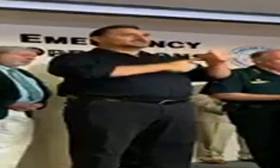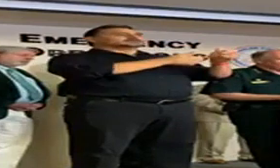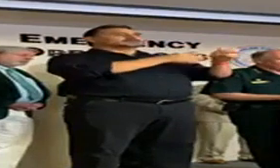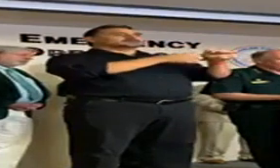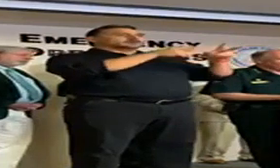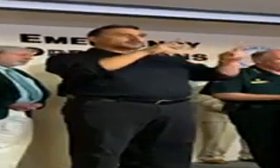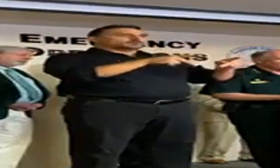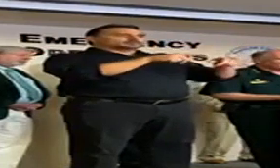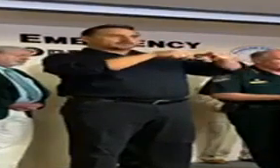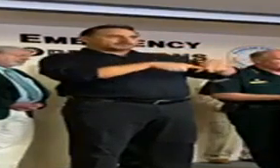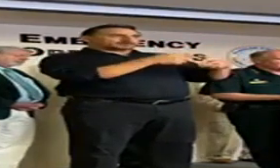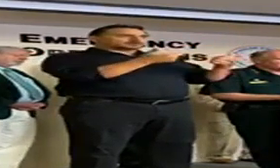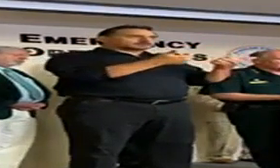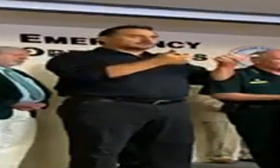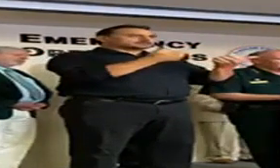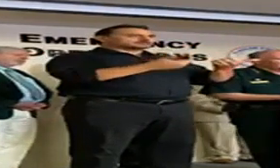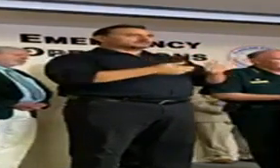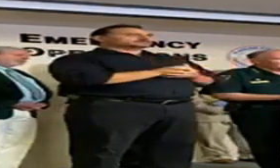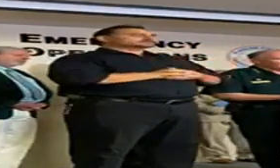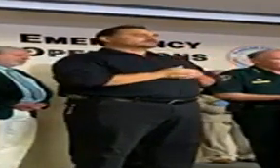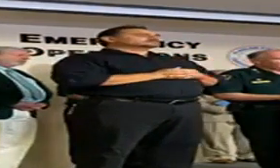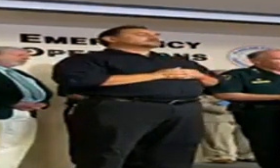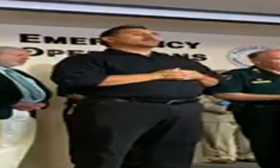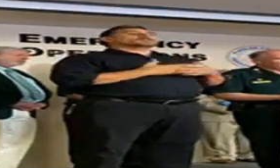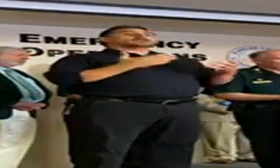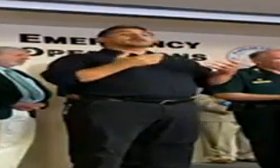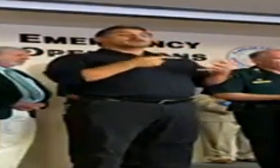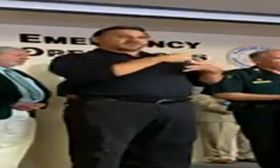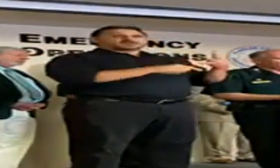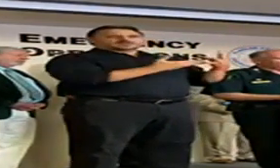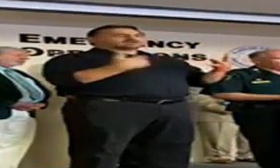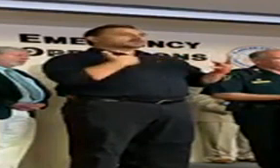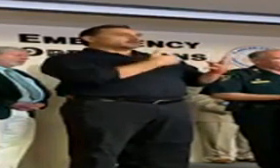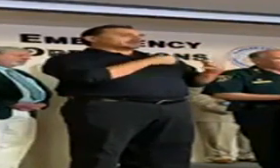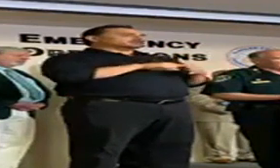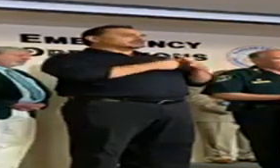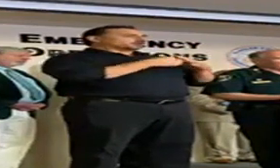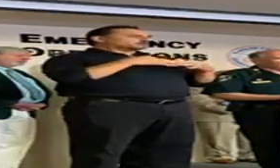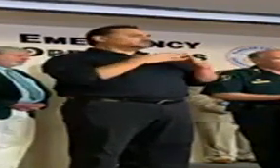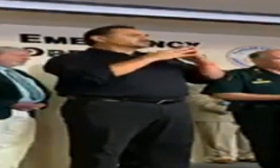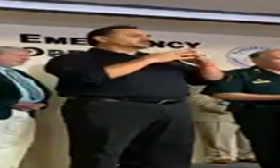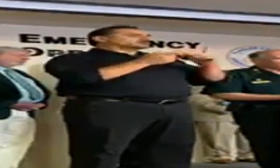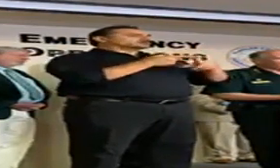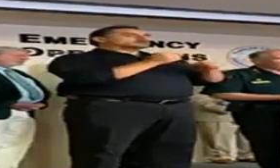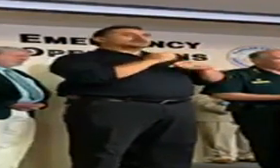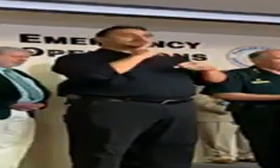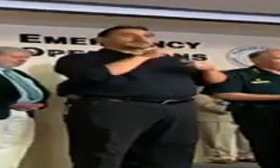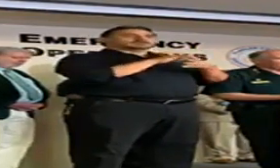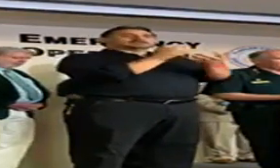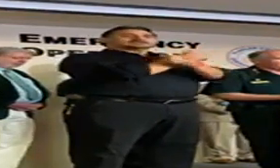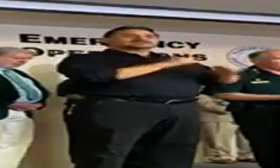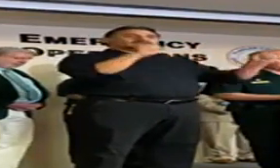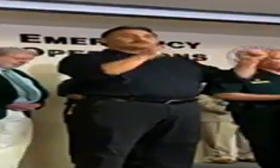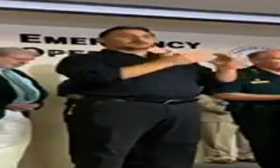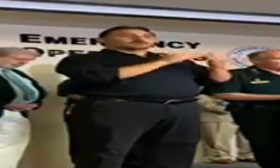of the law enforcement officer. So those are the things that we have implemented to ensure the safety of our